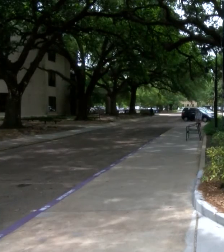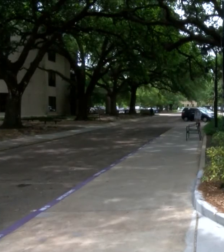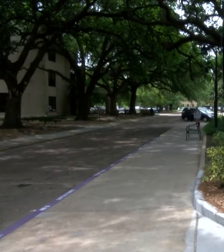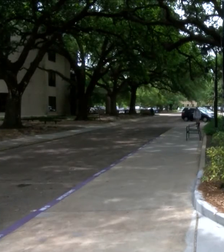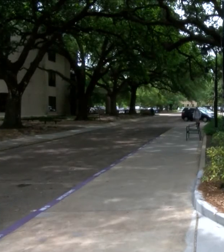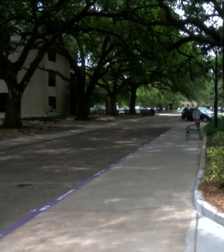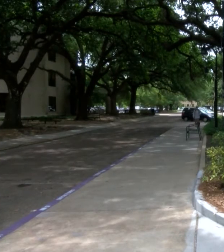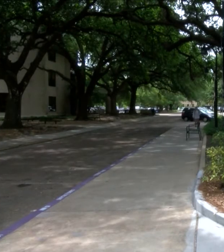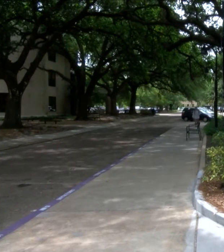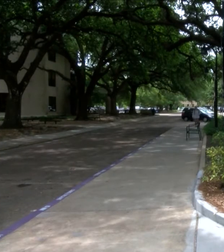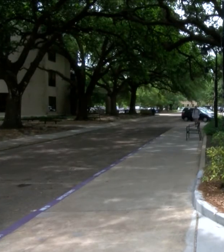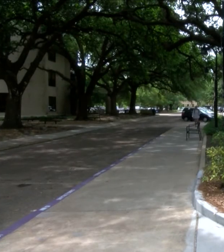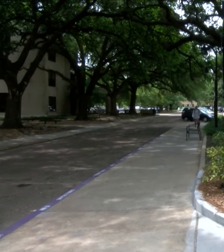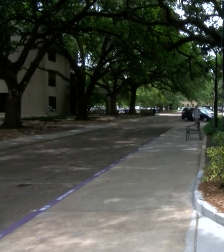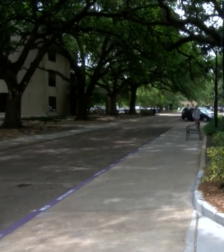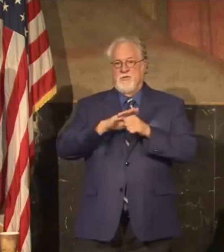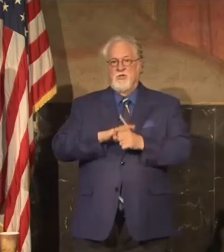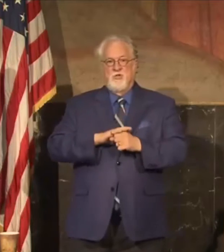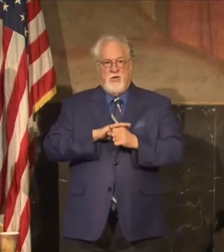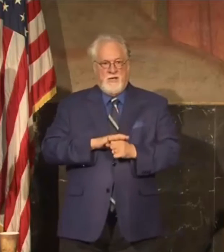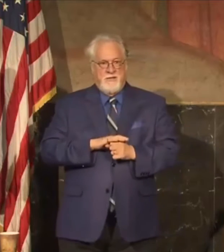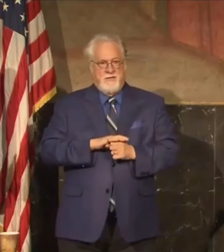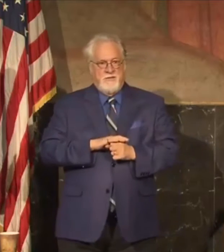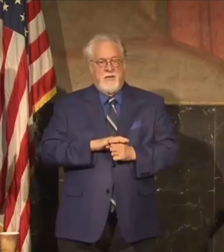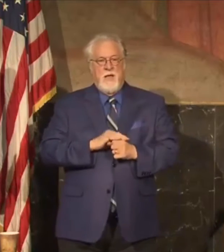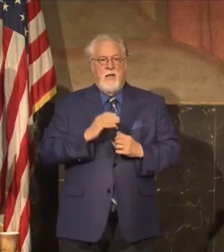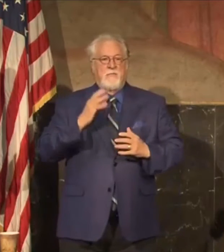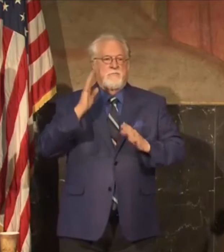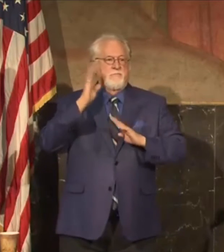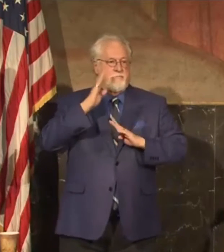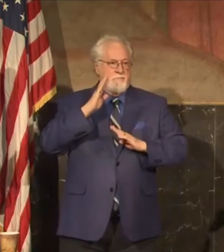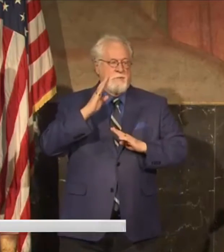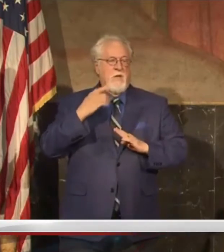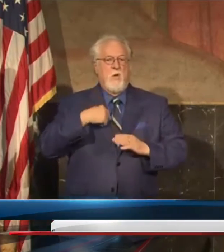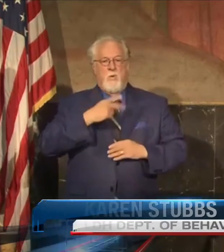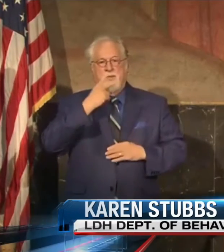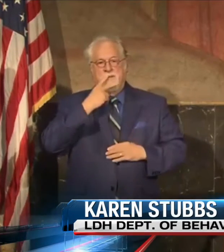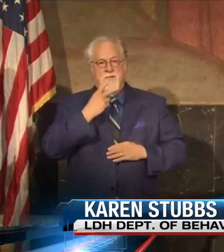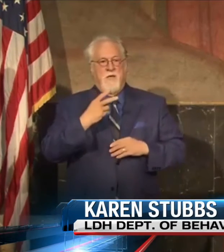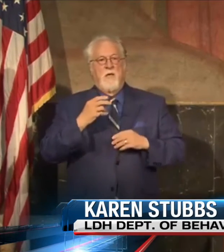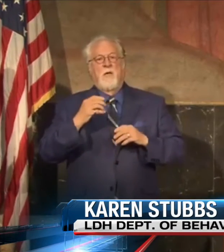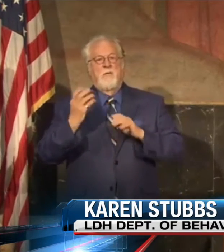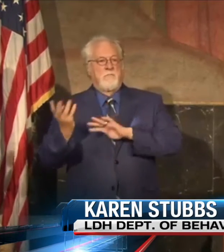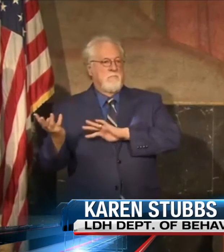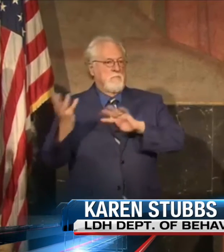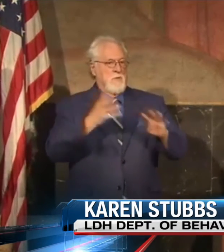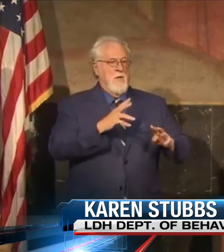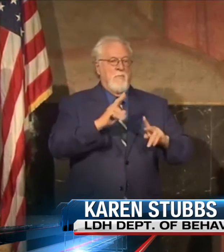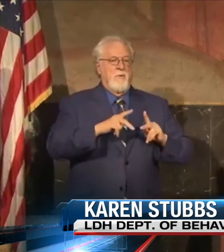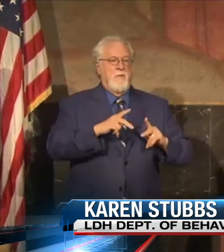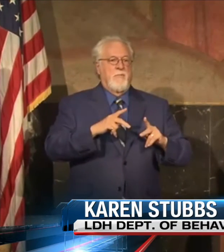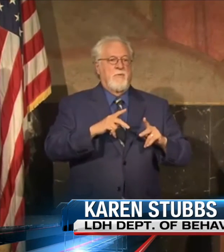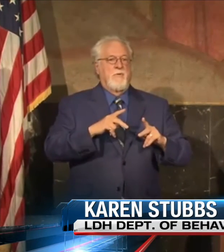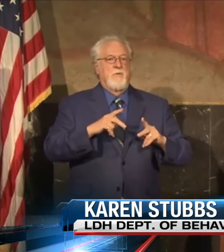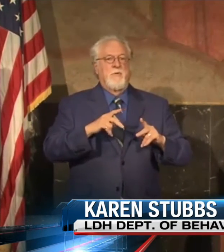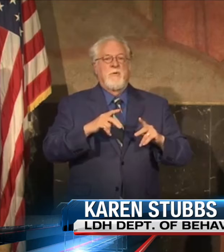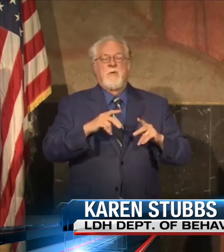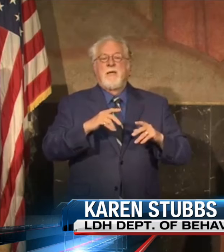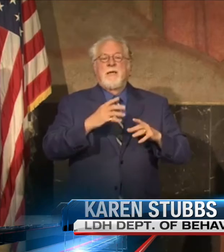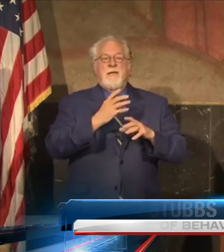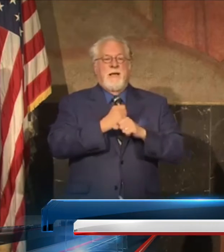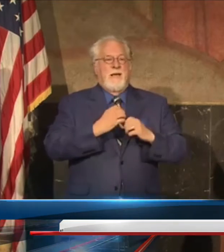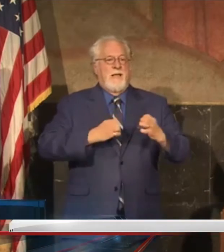are experiencing high levels of stress and anxiety. We saw an influx of people seeking resources and emotional